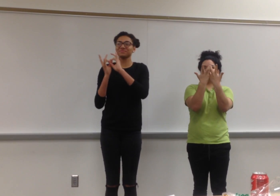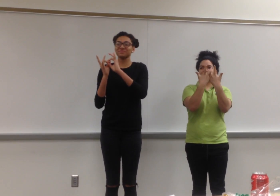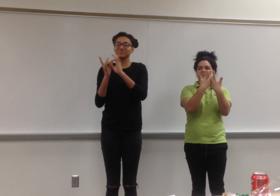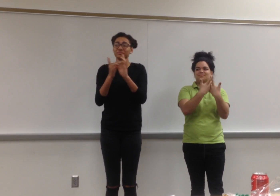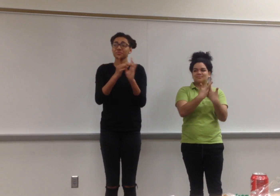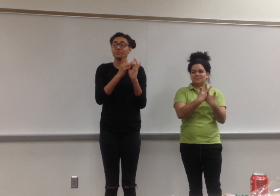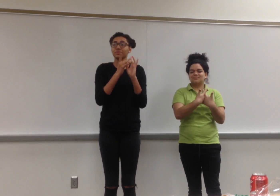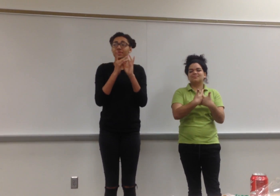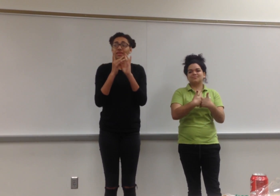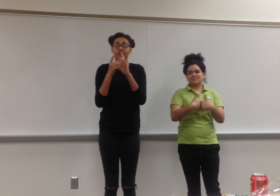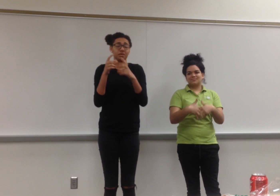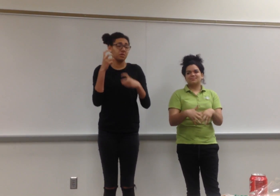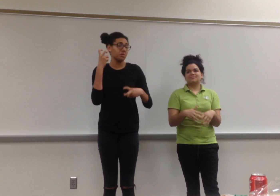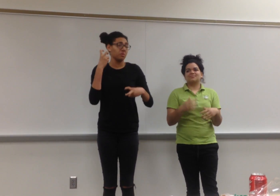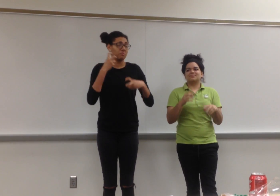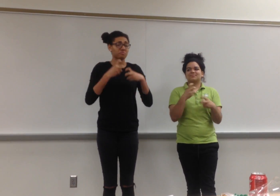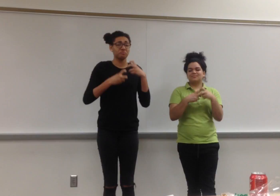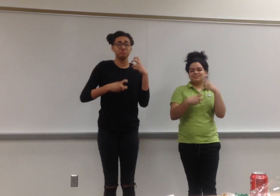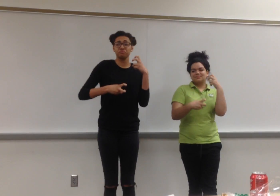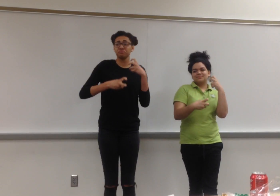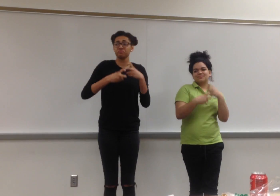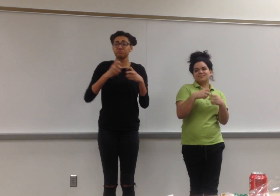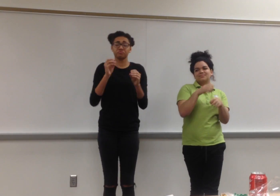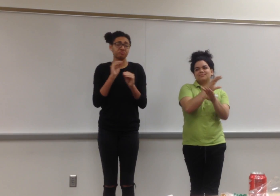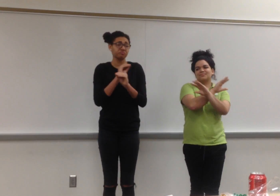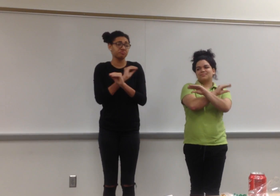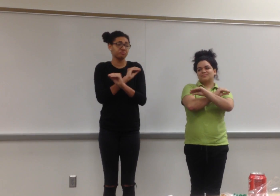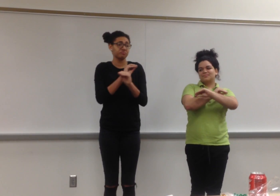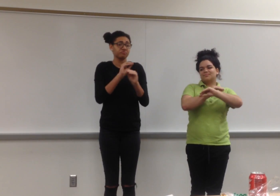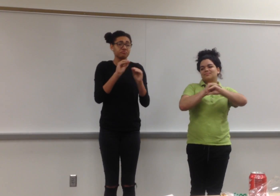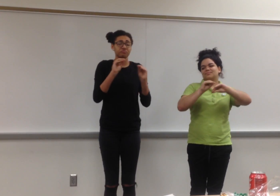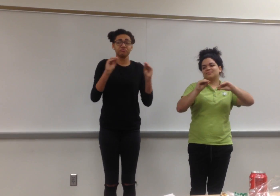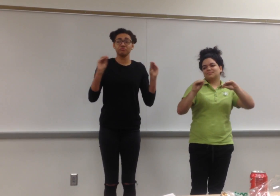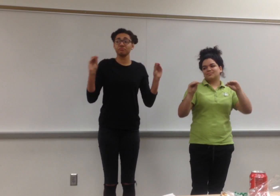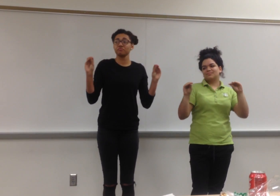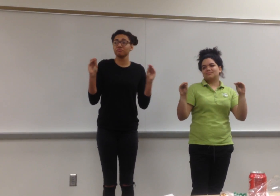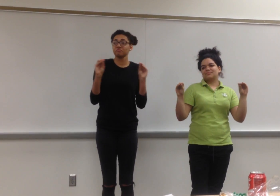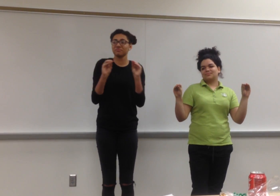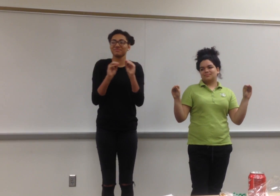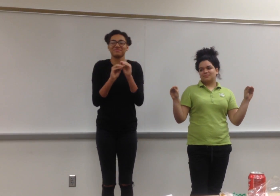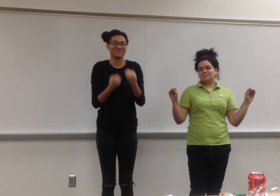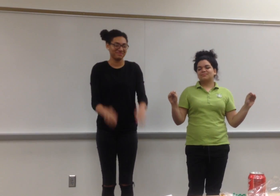harmony, with all its living things.